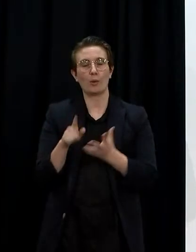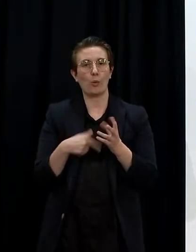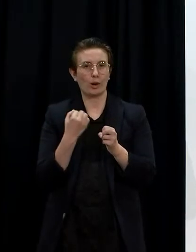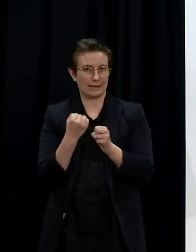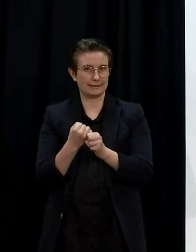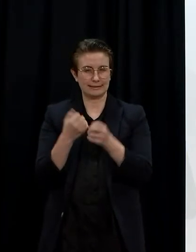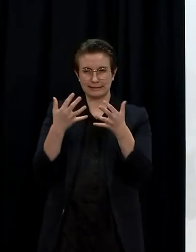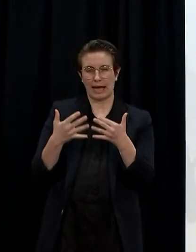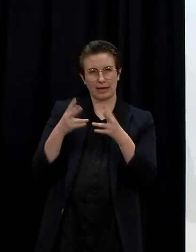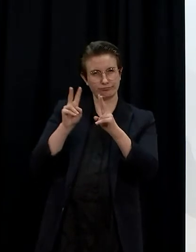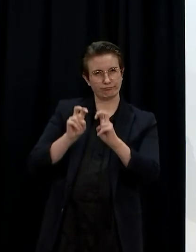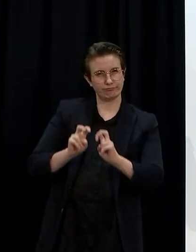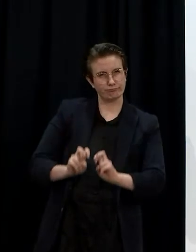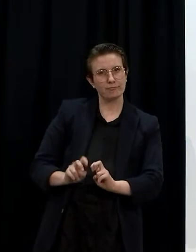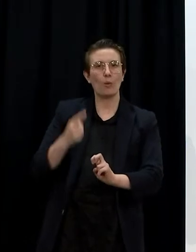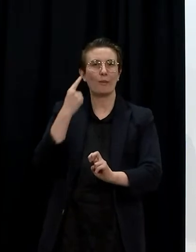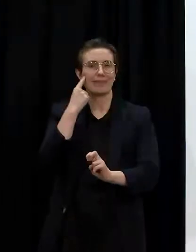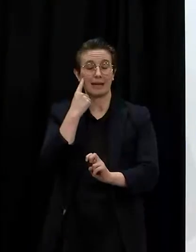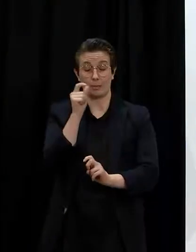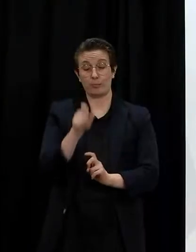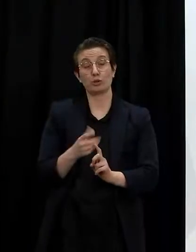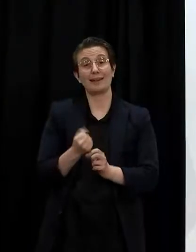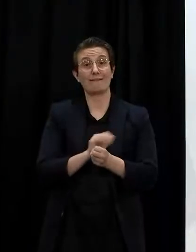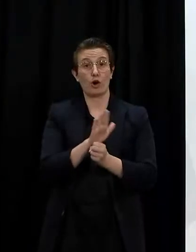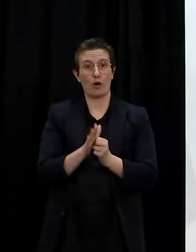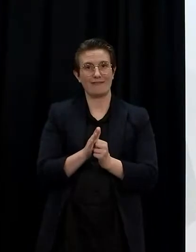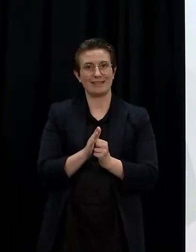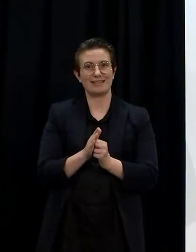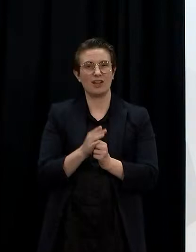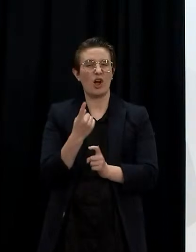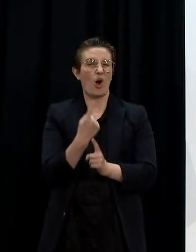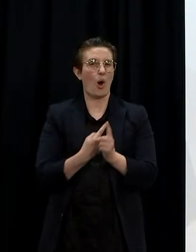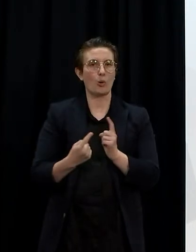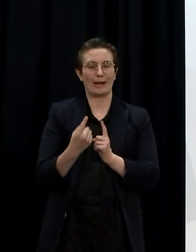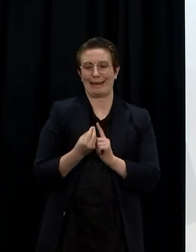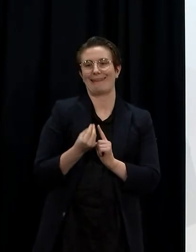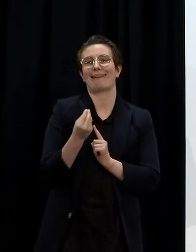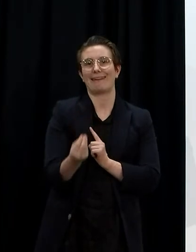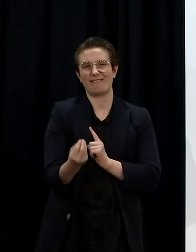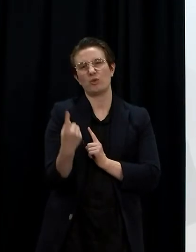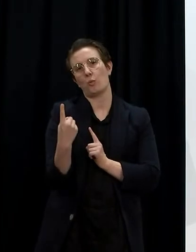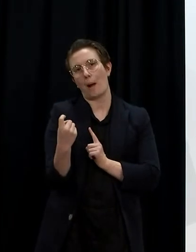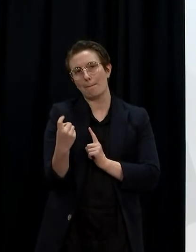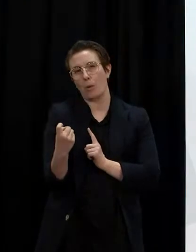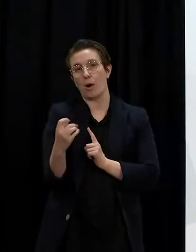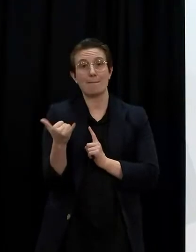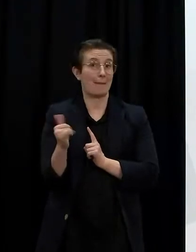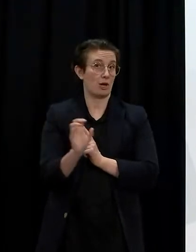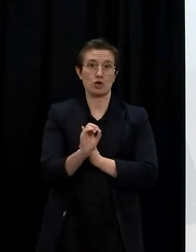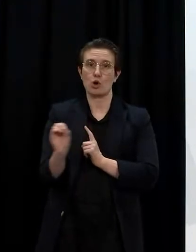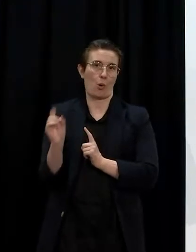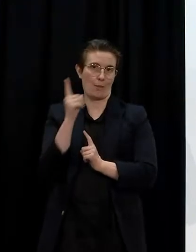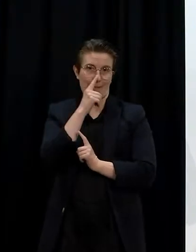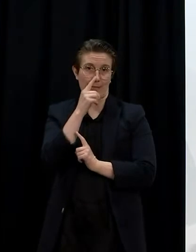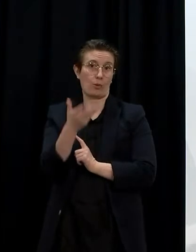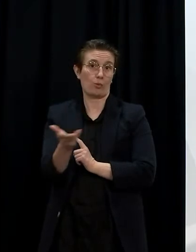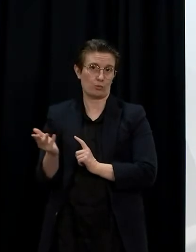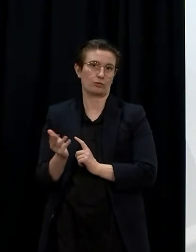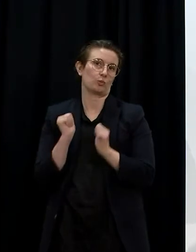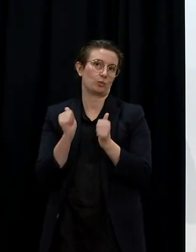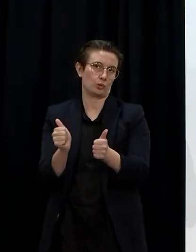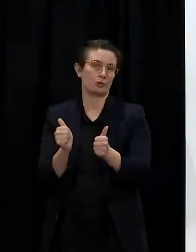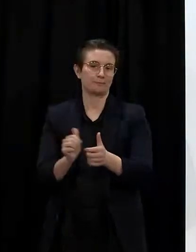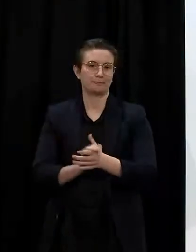Analysis of yesterday's cases shows that 85% were contacts of known cases. And